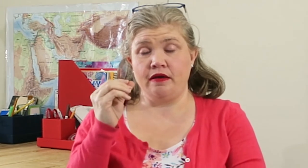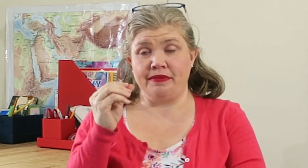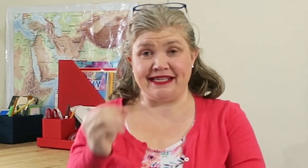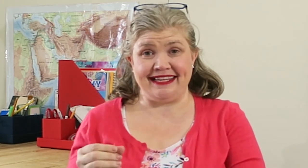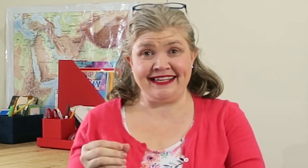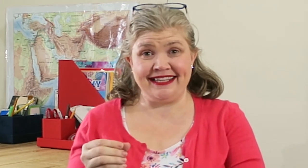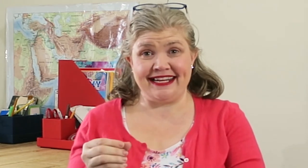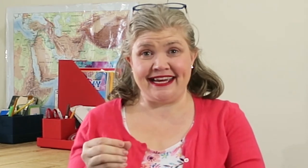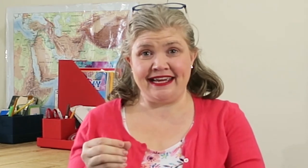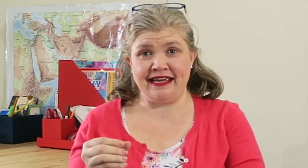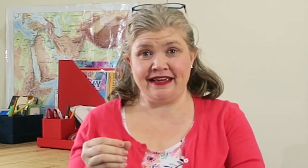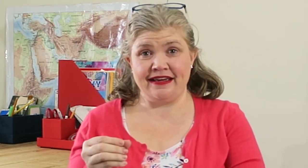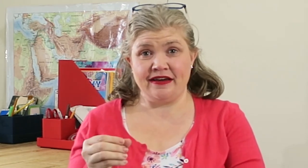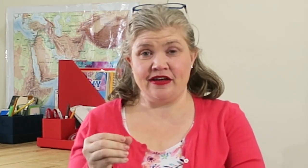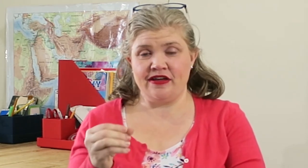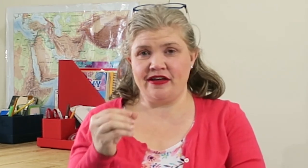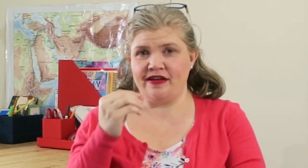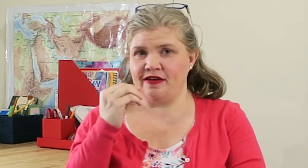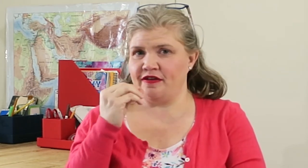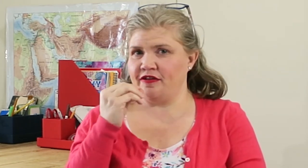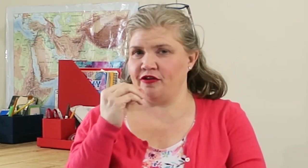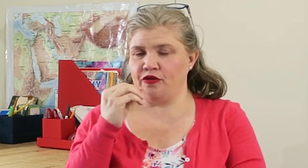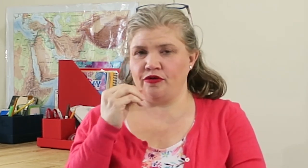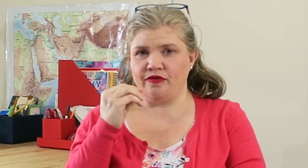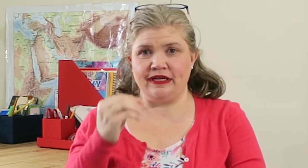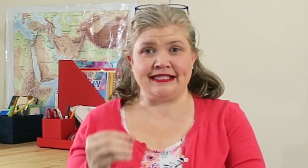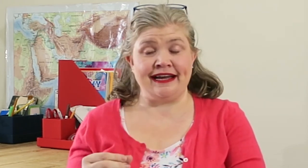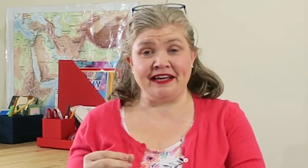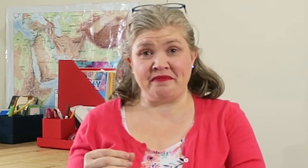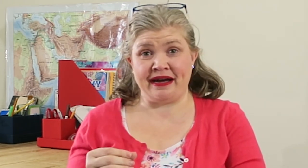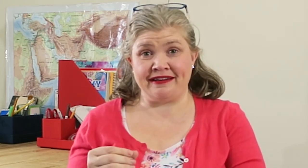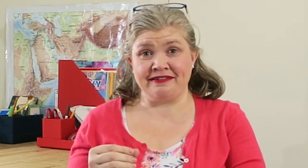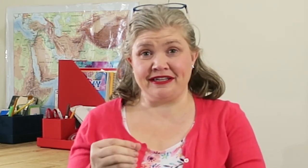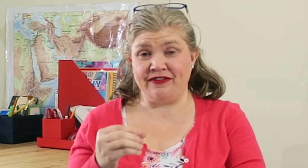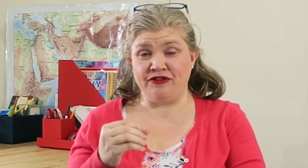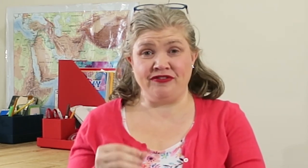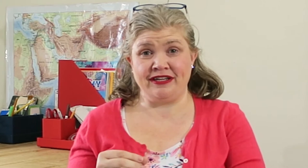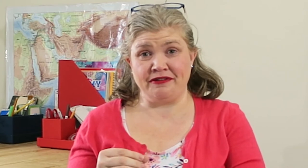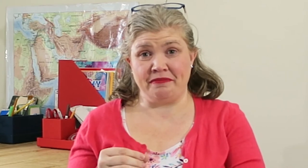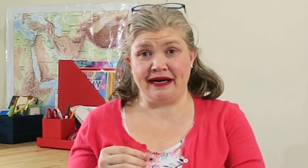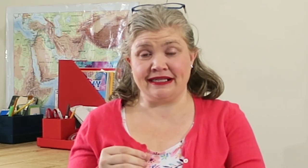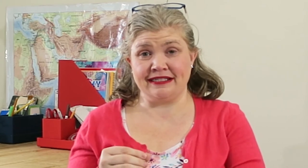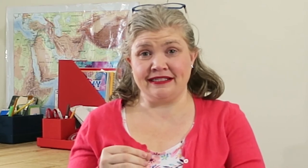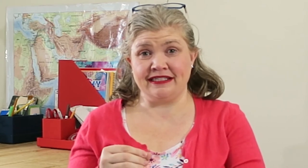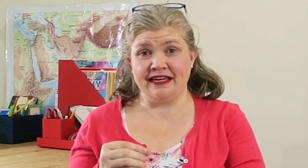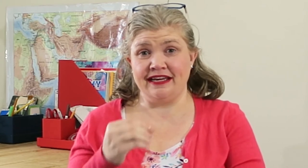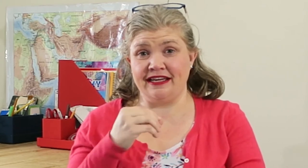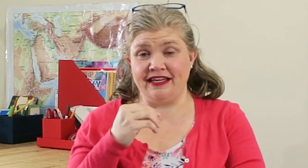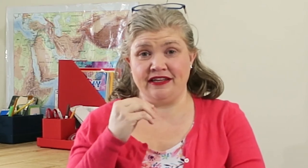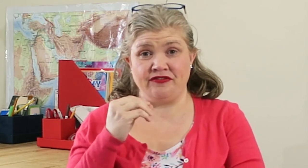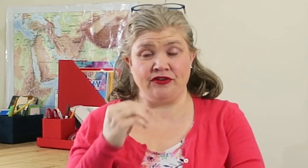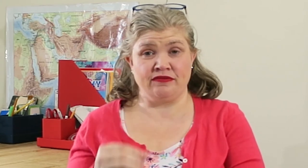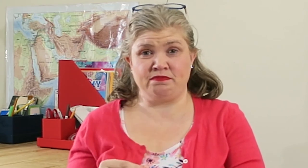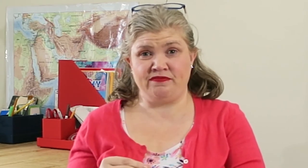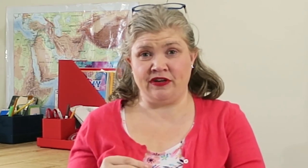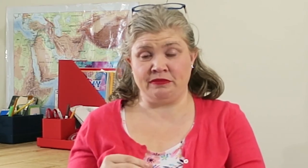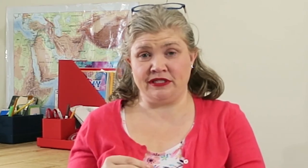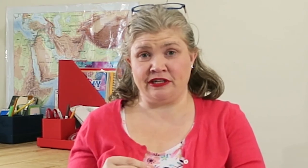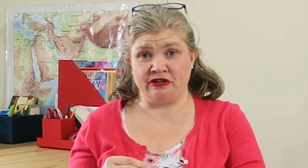Because at the end of the day it's not going to matter if you've hit all the boxes if your family is in